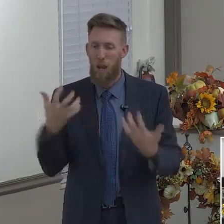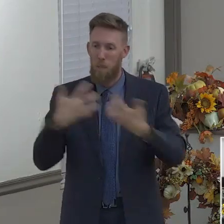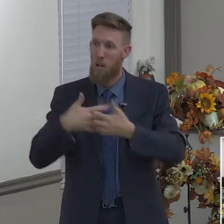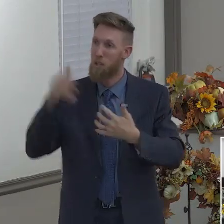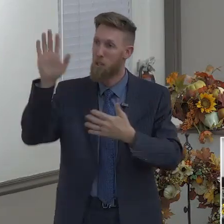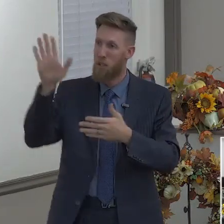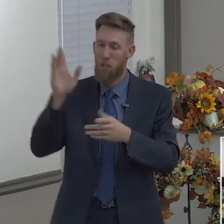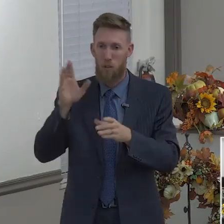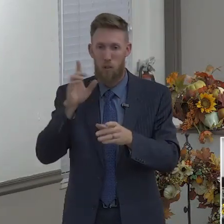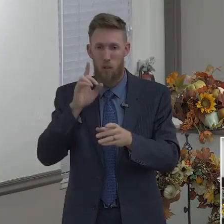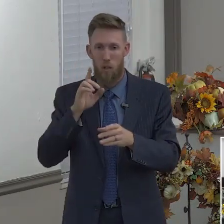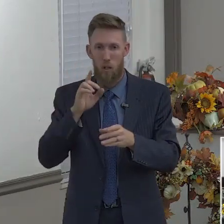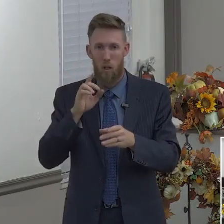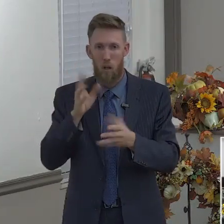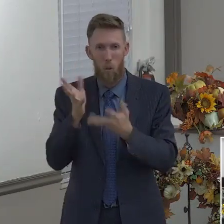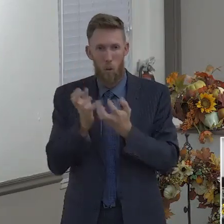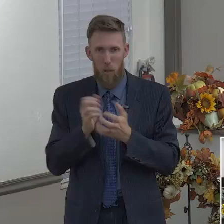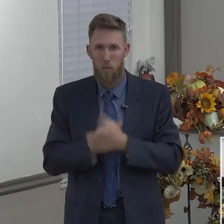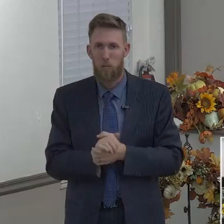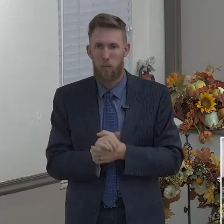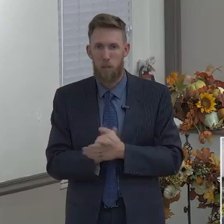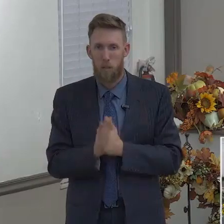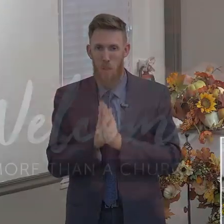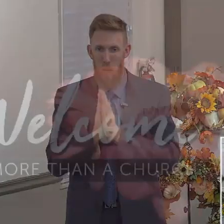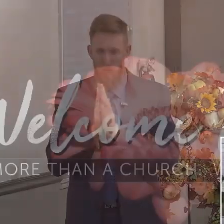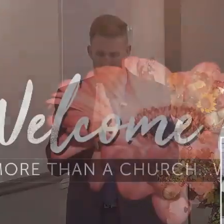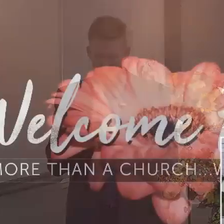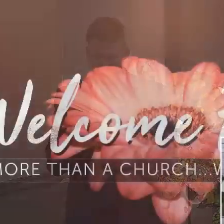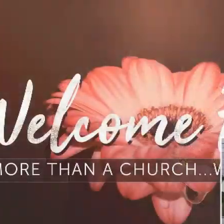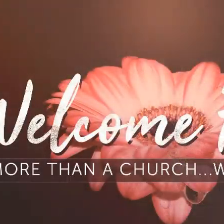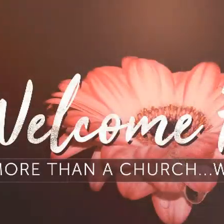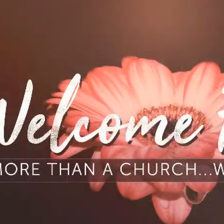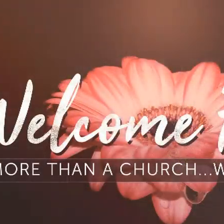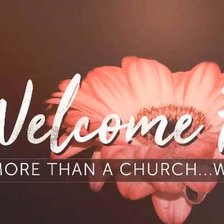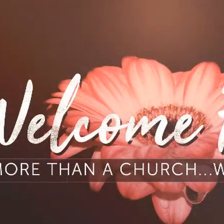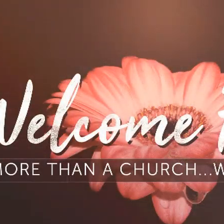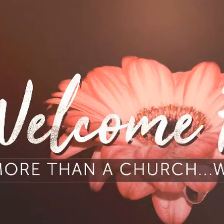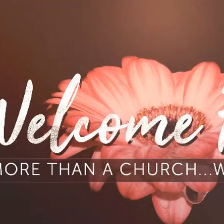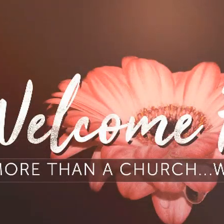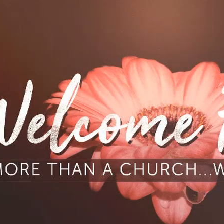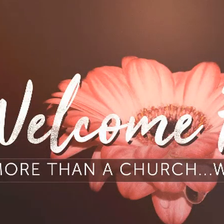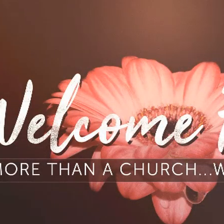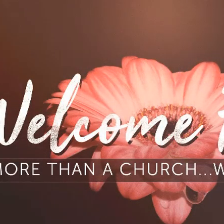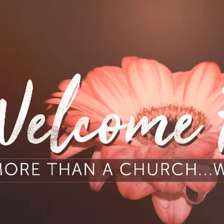pray and we're done. My dear heavenly Father, Lord, I thank you. Lord, I thank you for your... Thank you for your... Thank